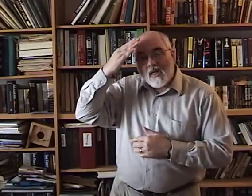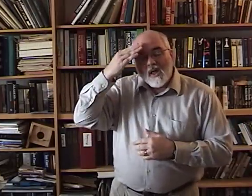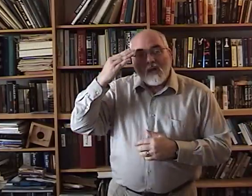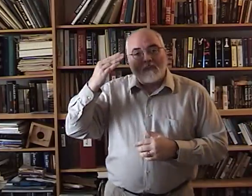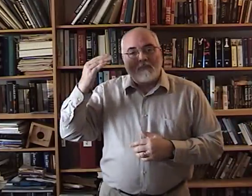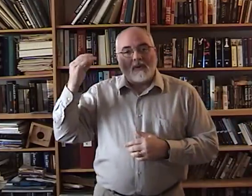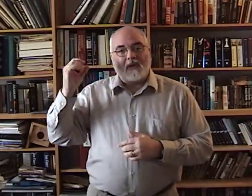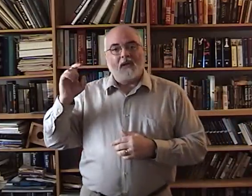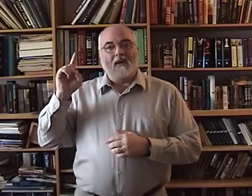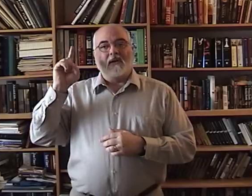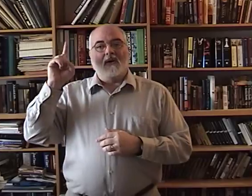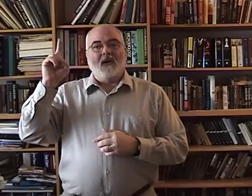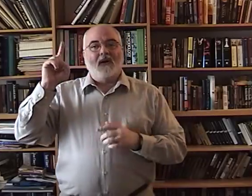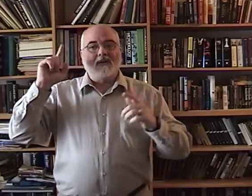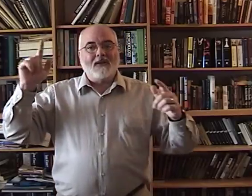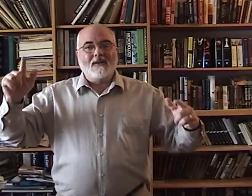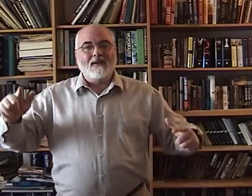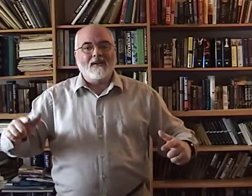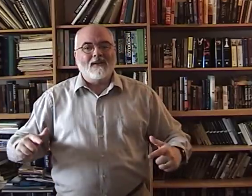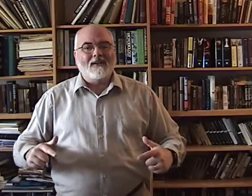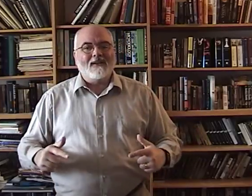because he lives